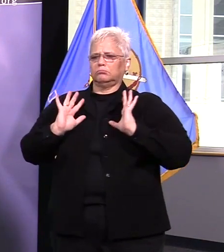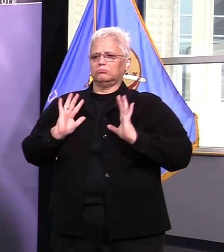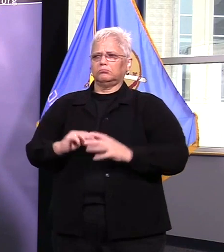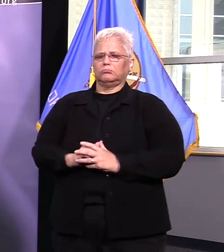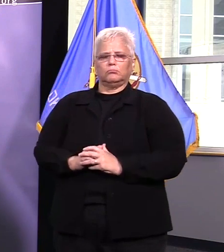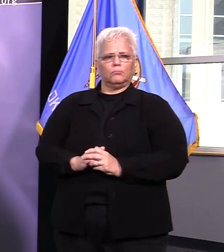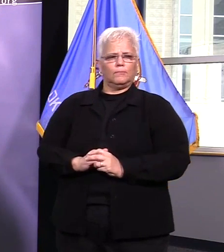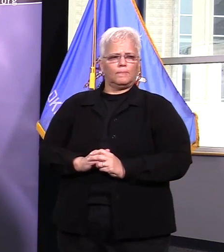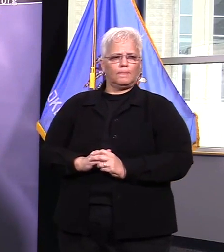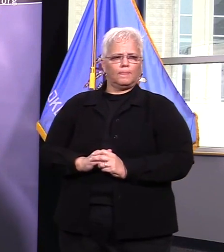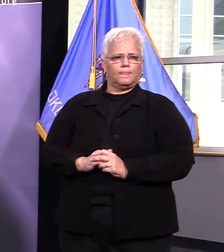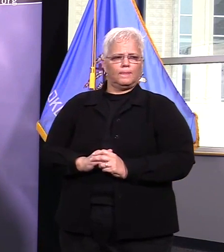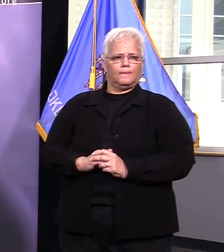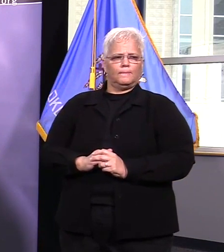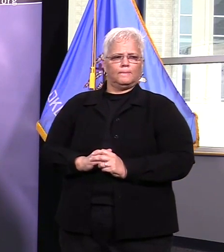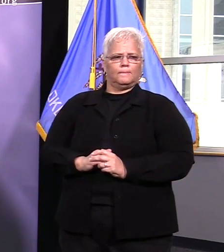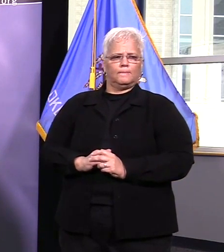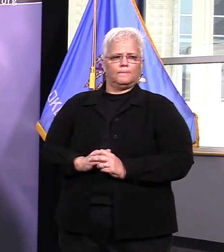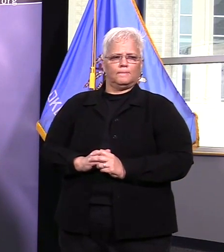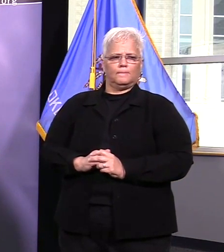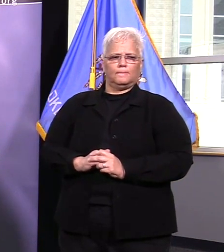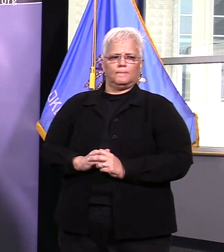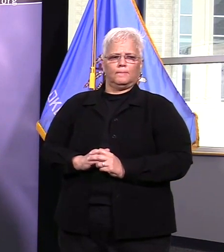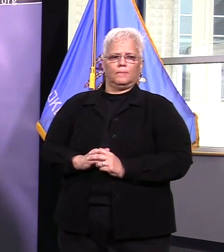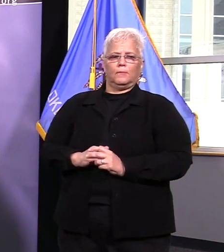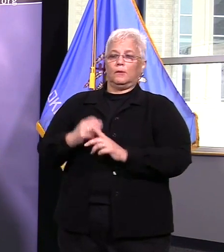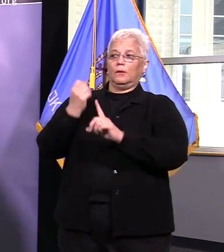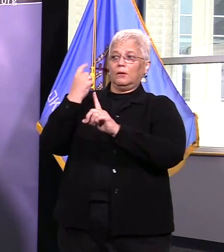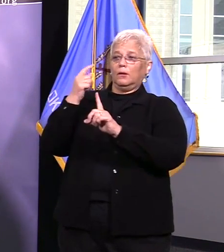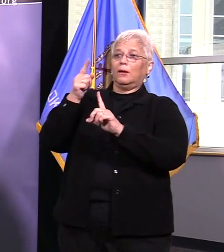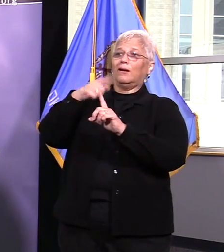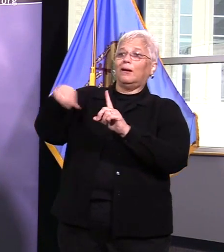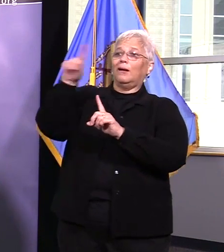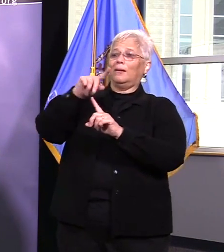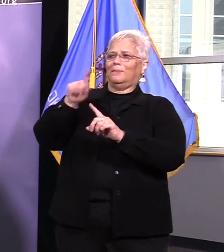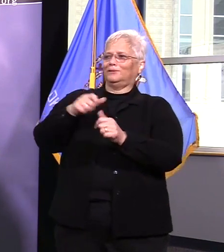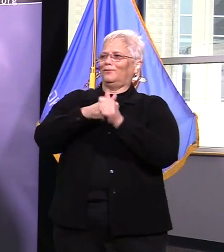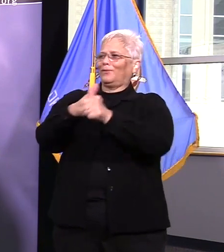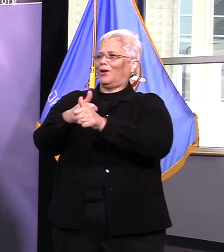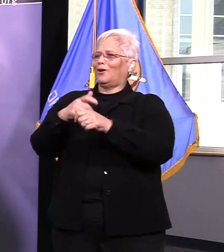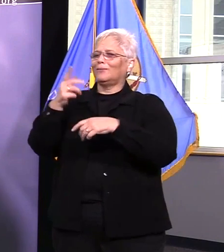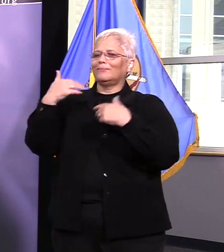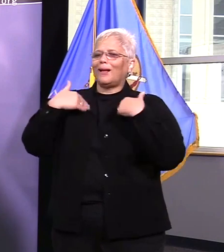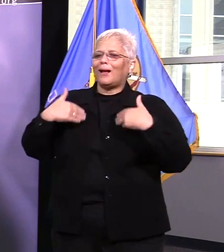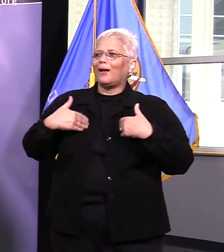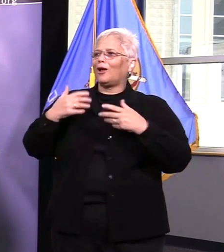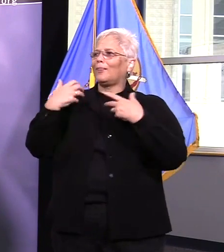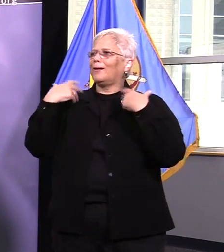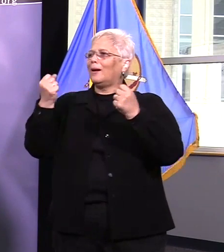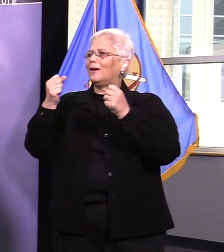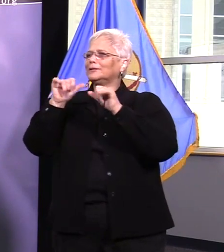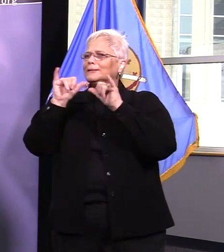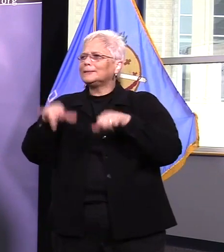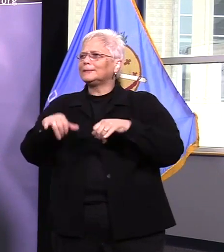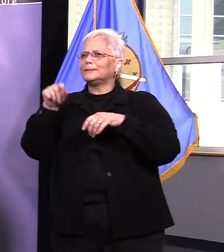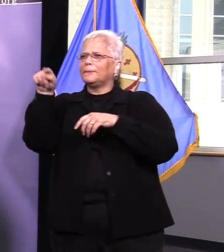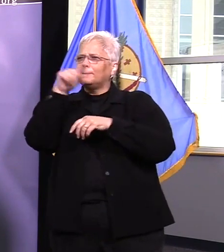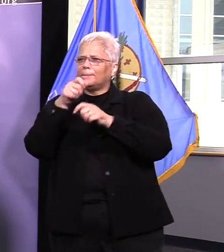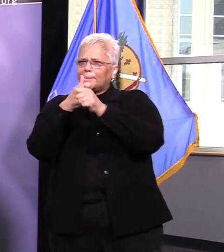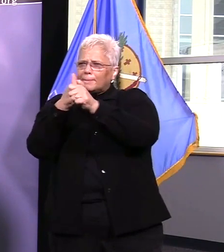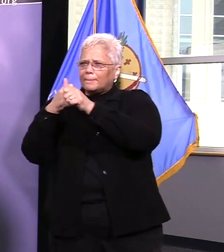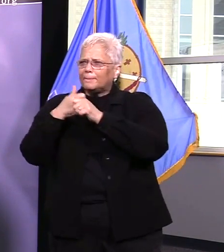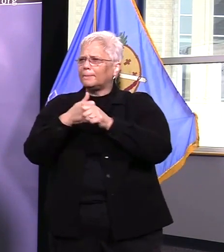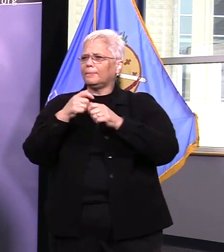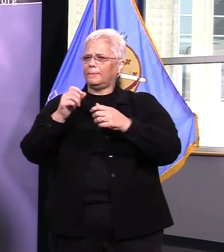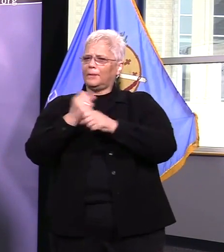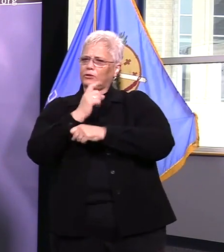following infection control protocols to ensure that their staff are not are not being infected not being exposed okay even though the